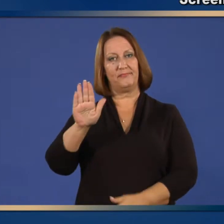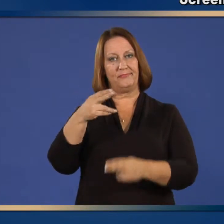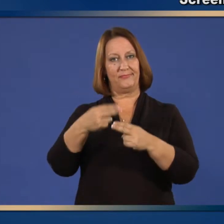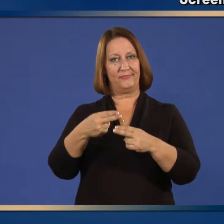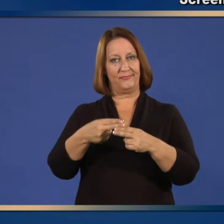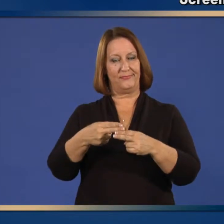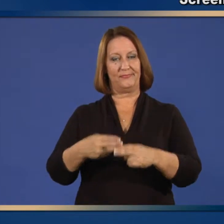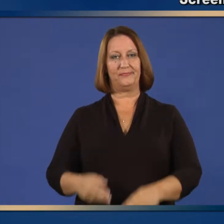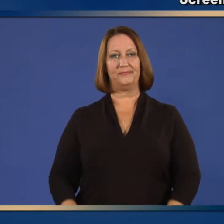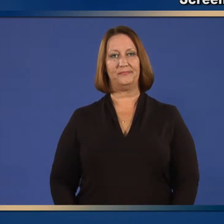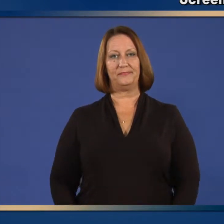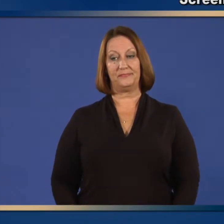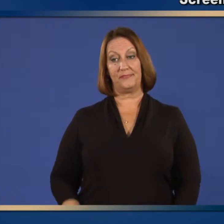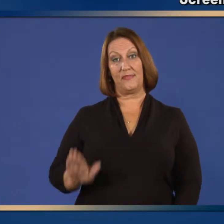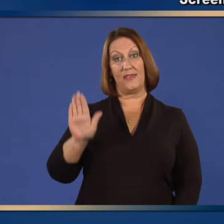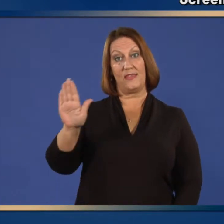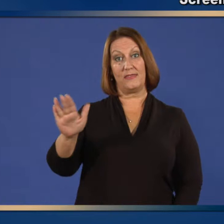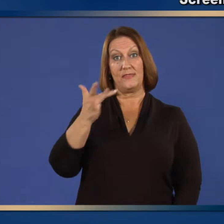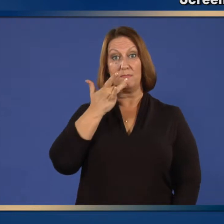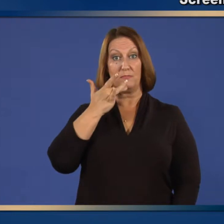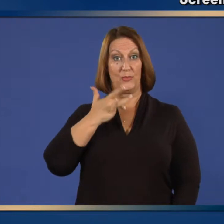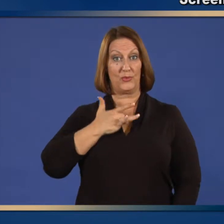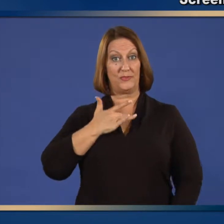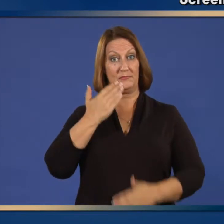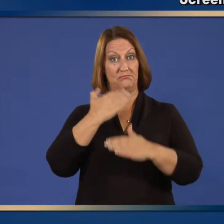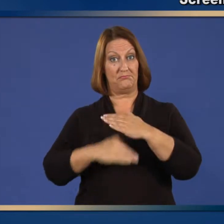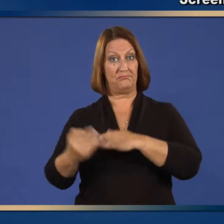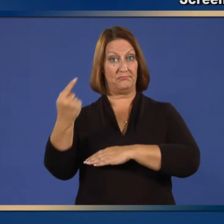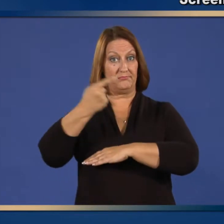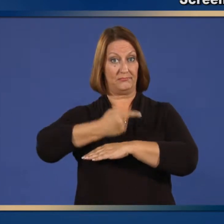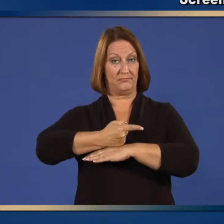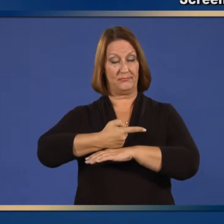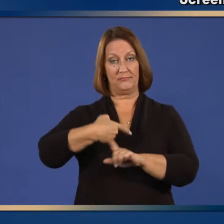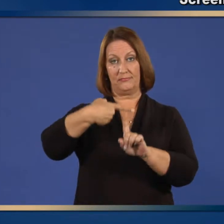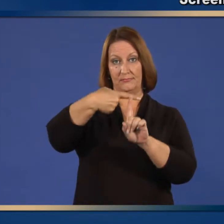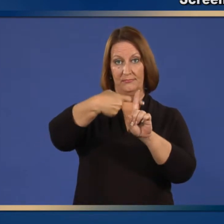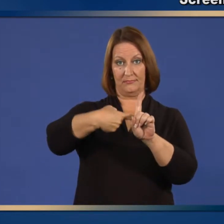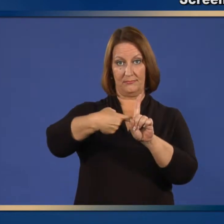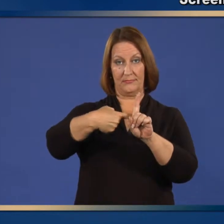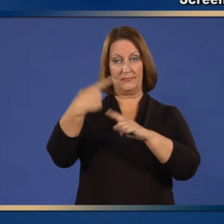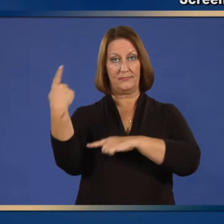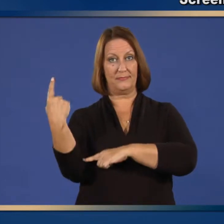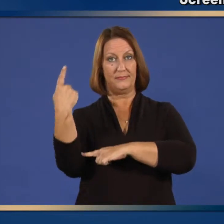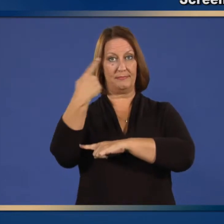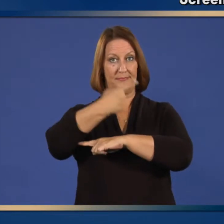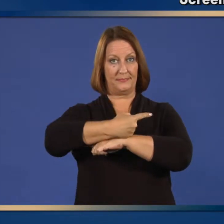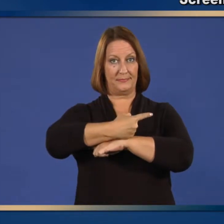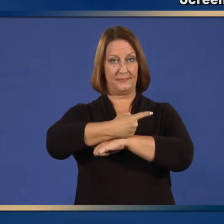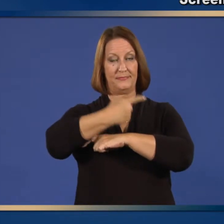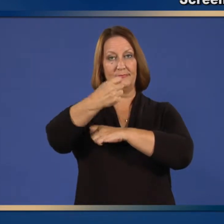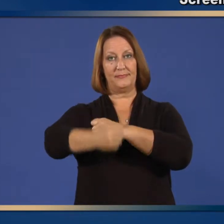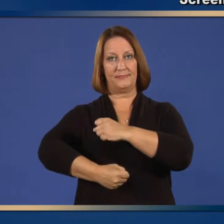Date of Birth Month Day